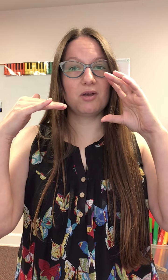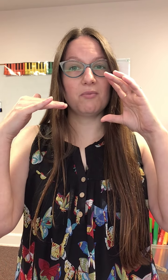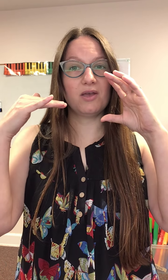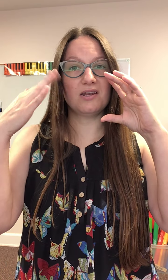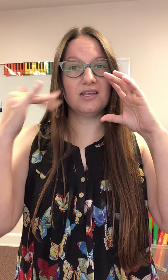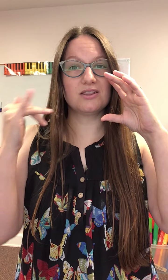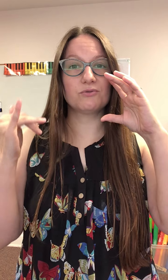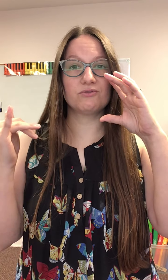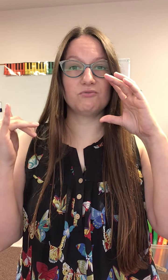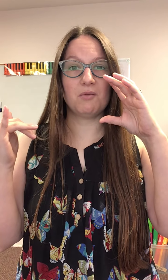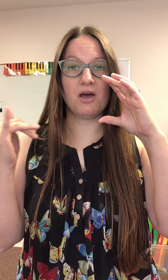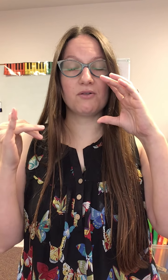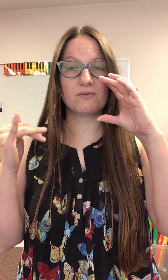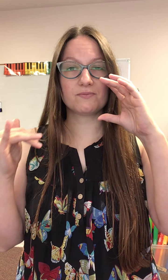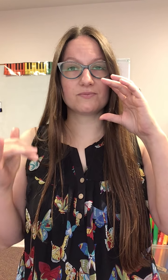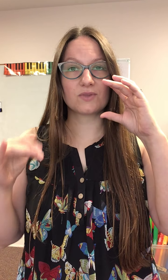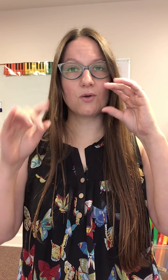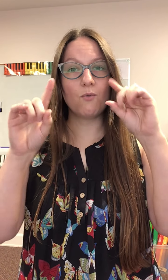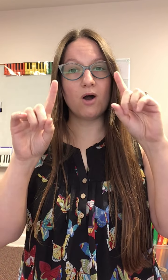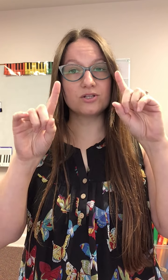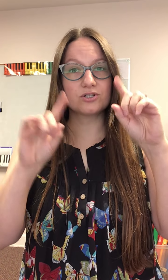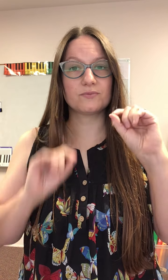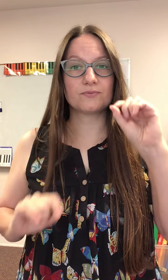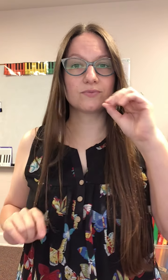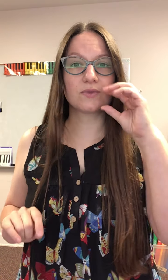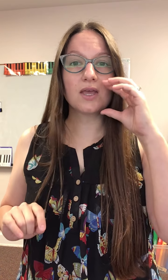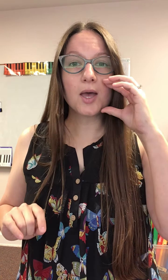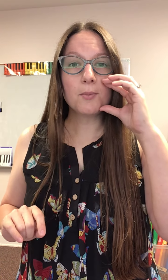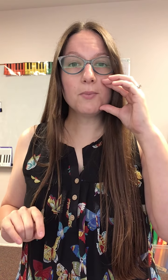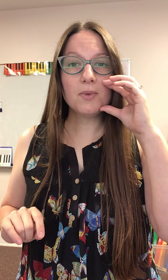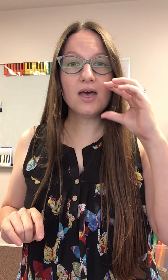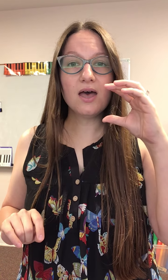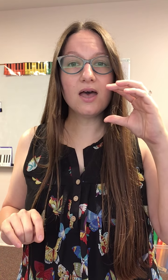up and hit the roof of my mouth watch bed